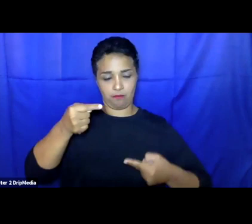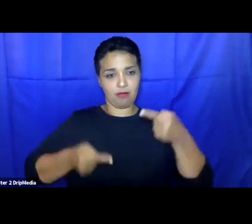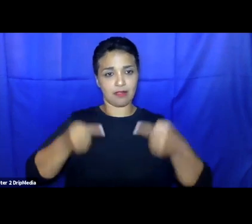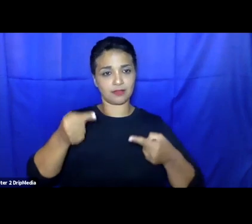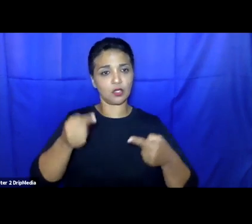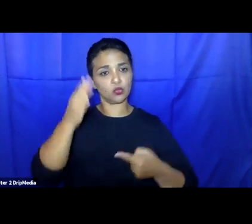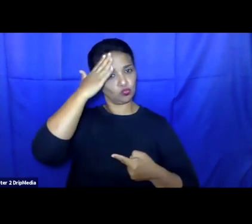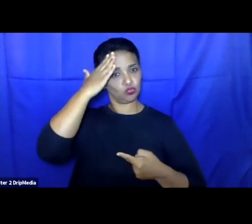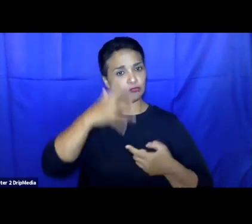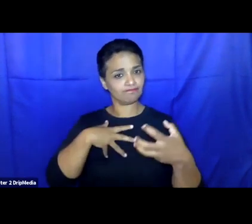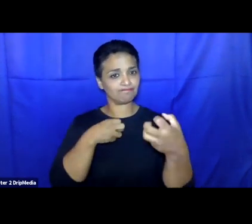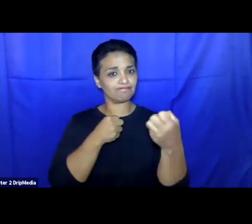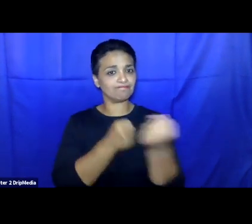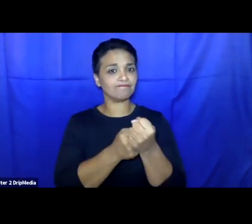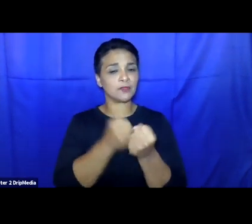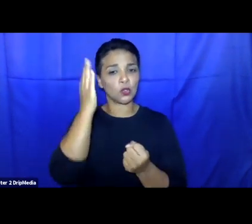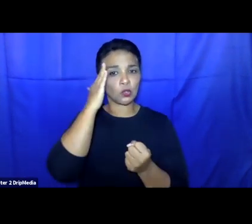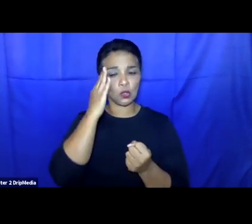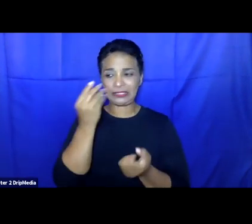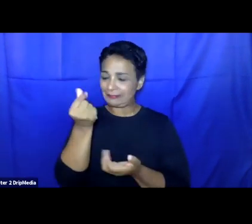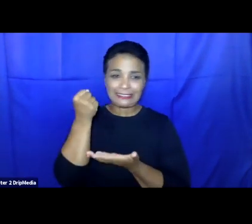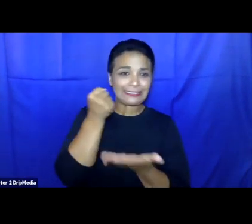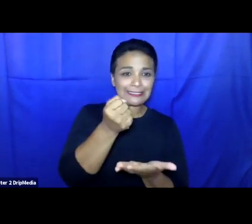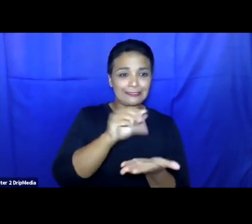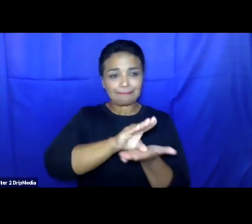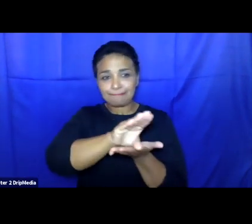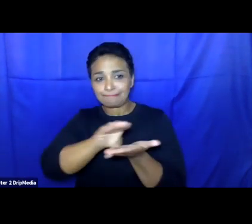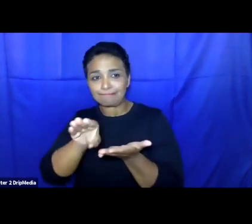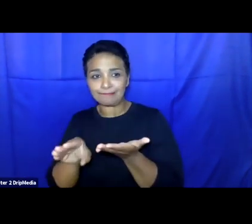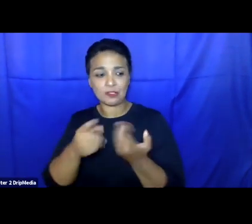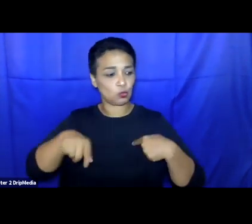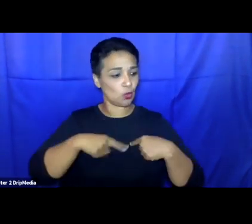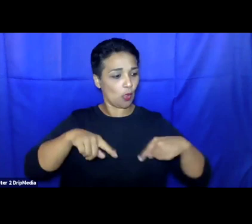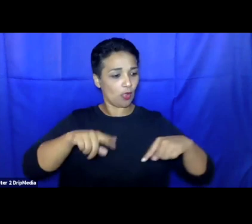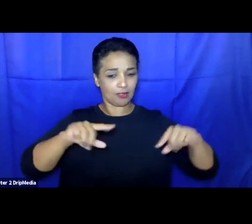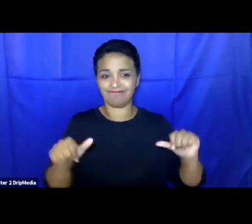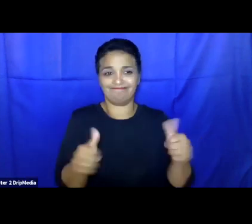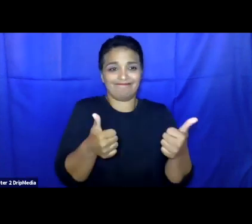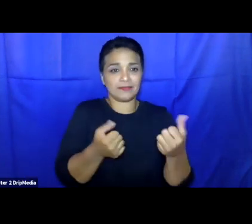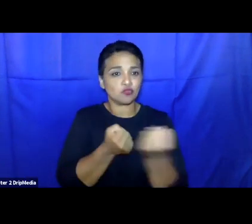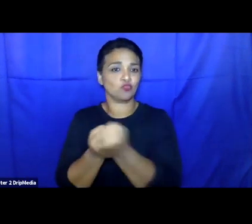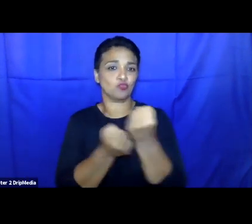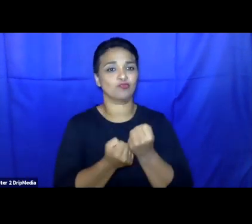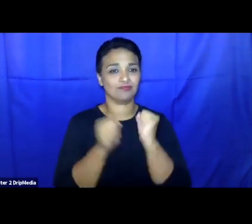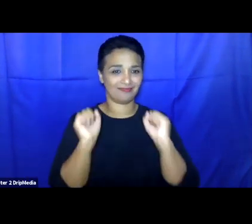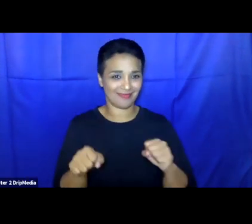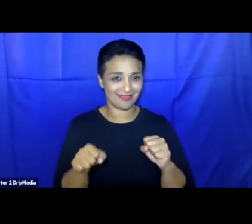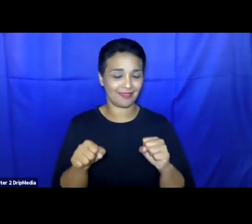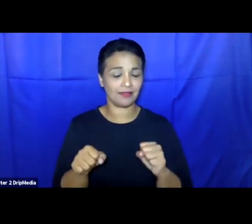redistribution, sacrifice perhaps for the common good. And so in a way, it's really interesting to see how